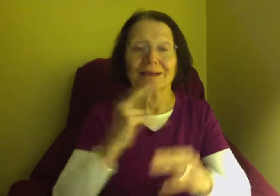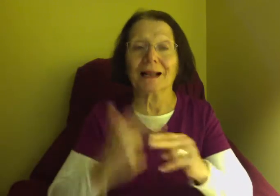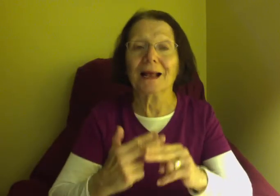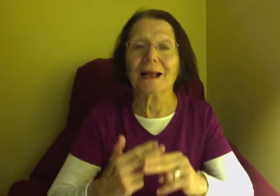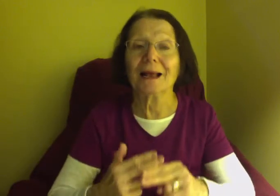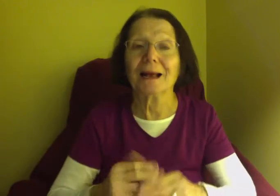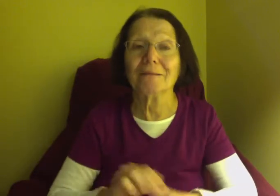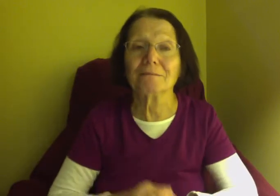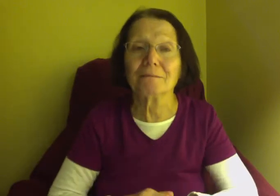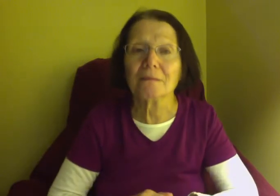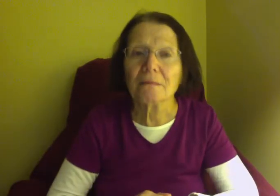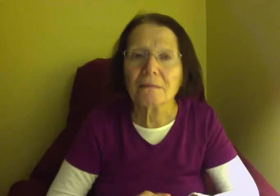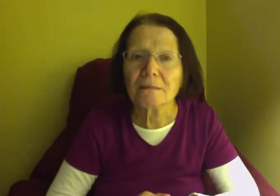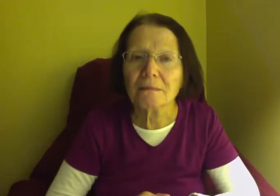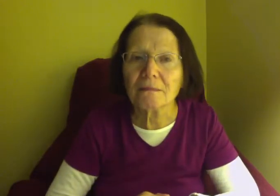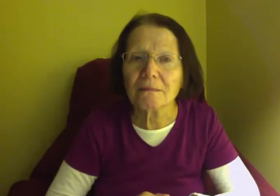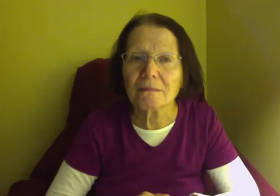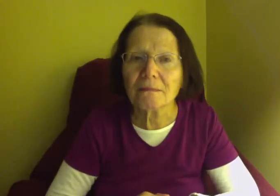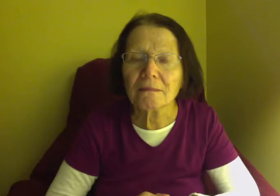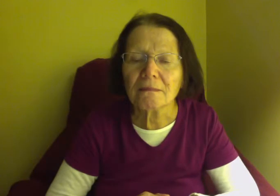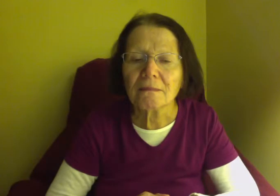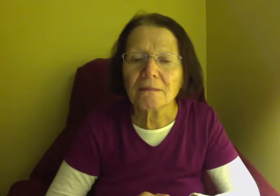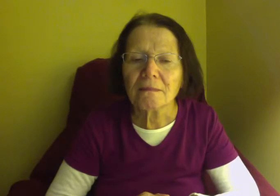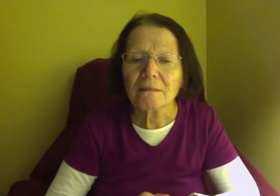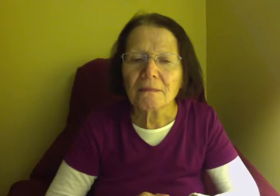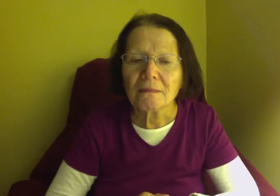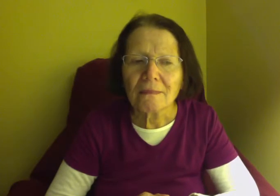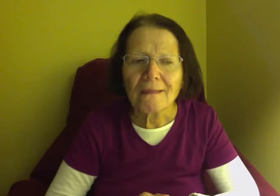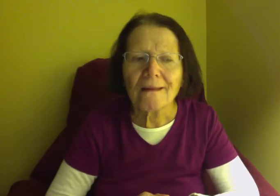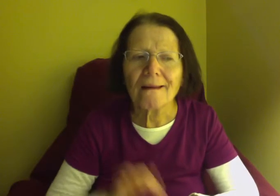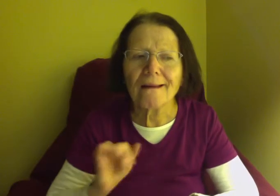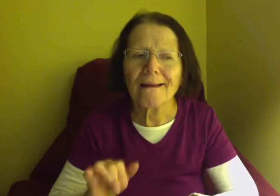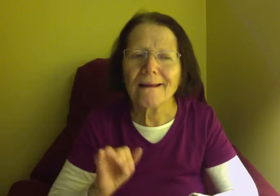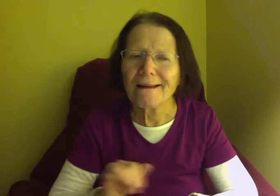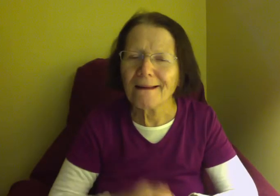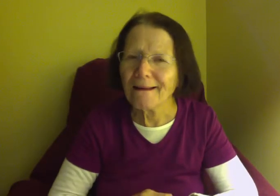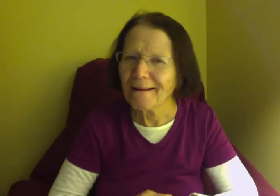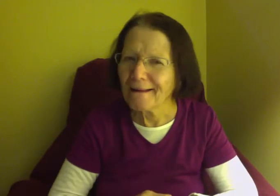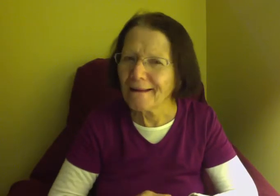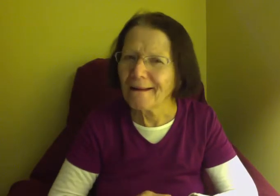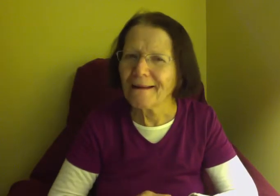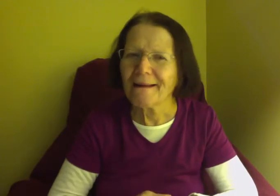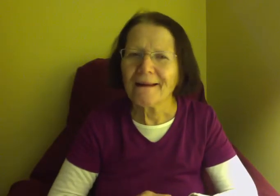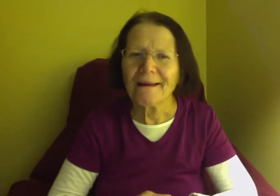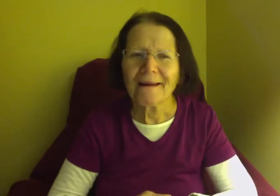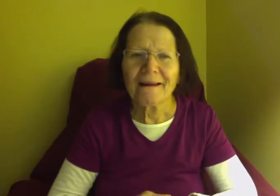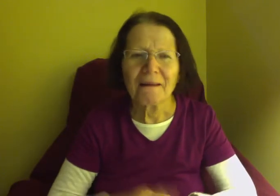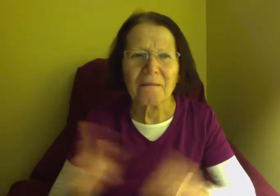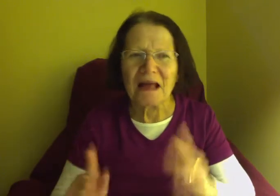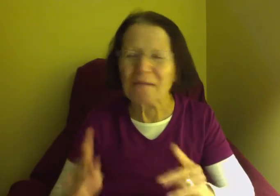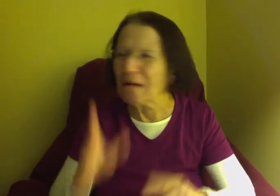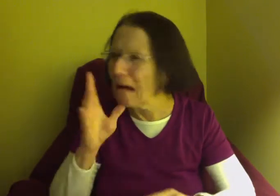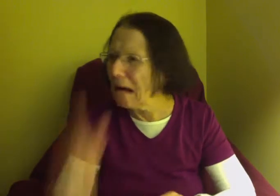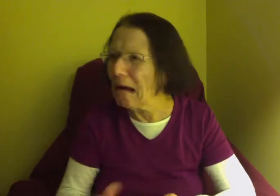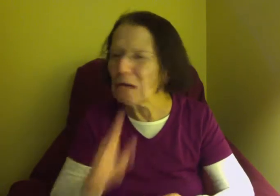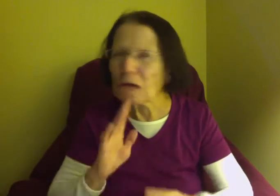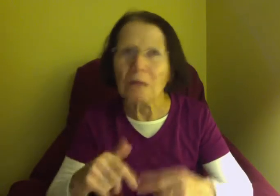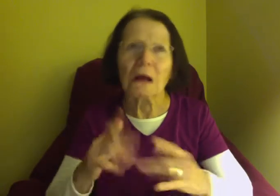uh, uh, I'm sorry.